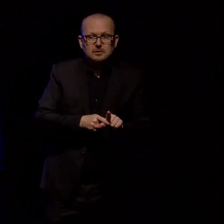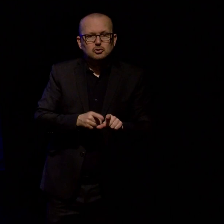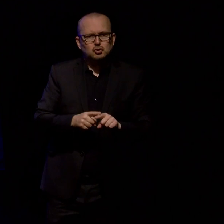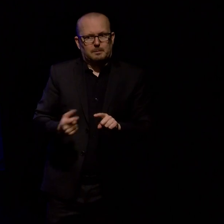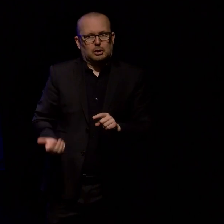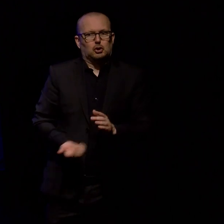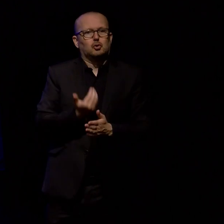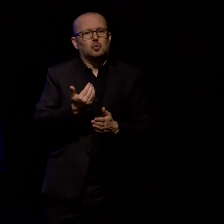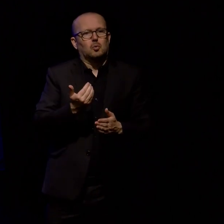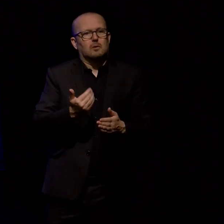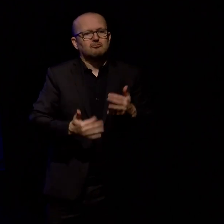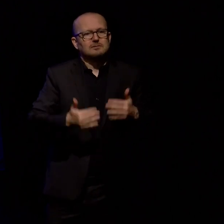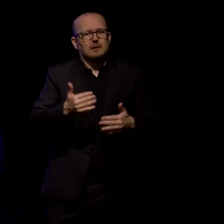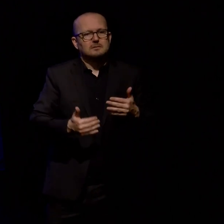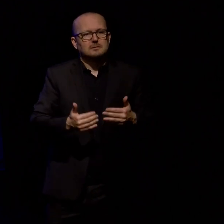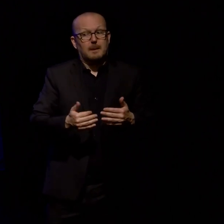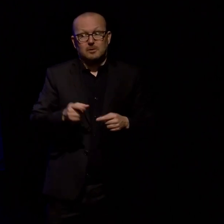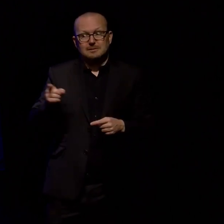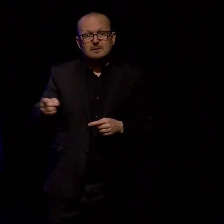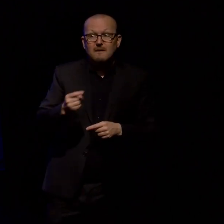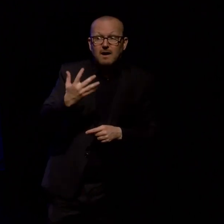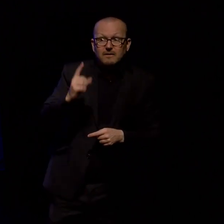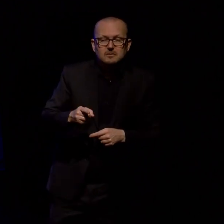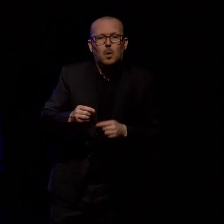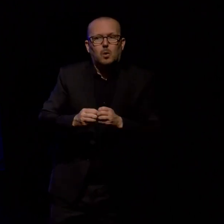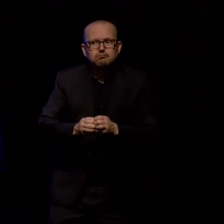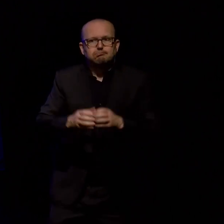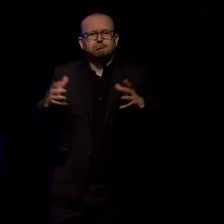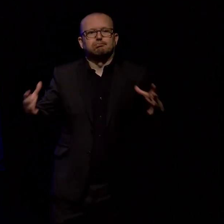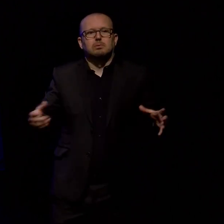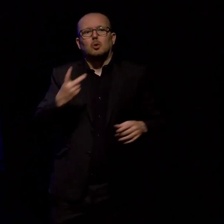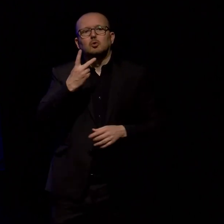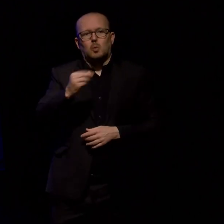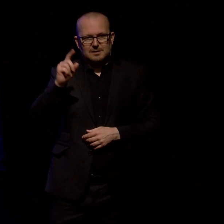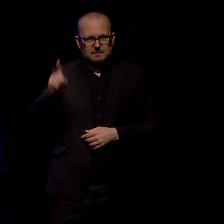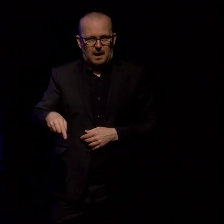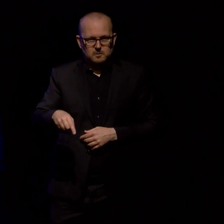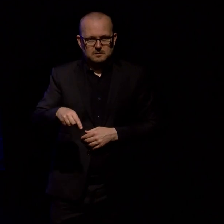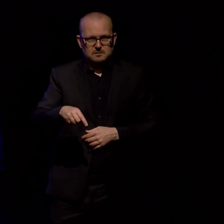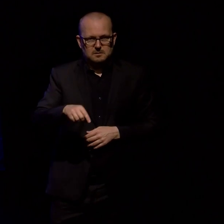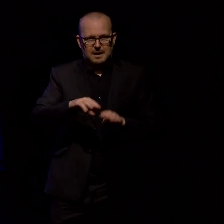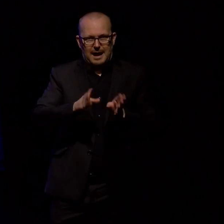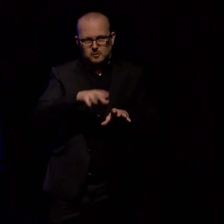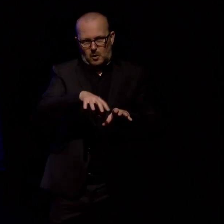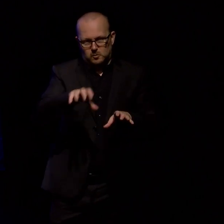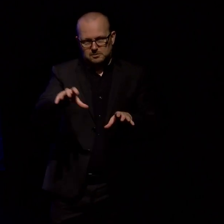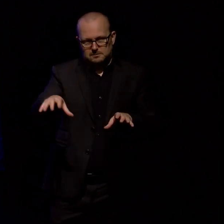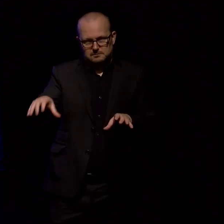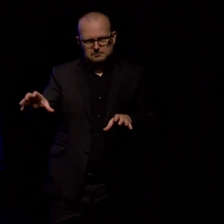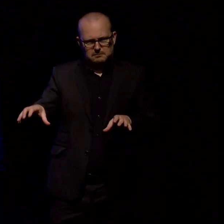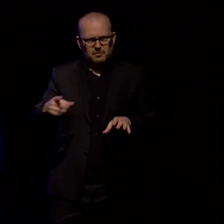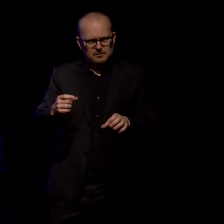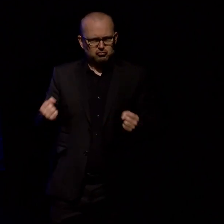currently in progress is supposed to ramp up to 20,000 households which is a much more robust sample. Still,